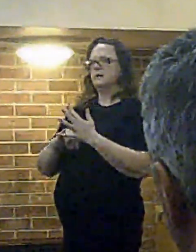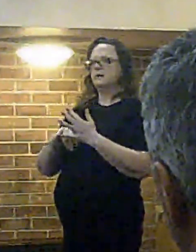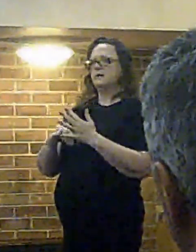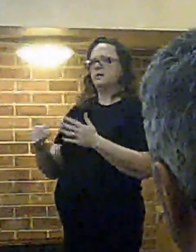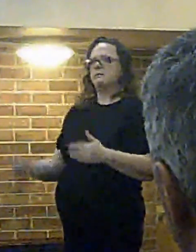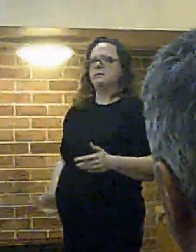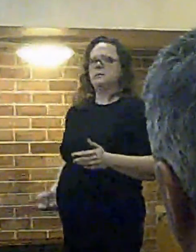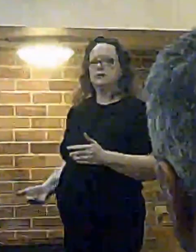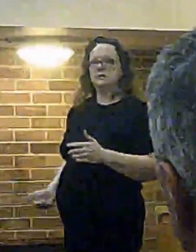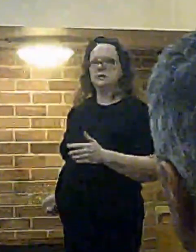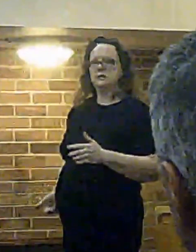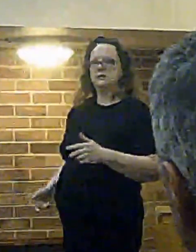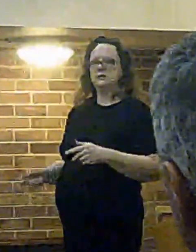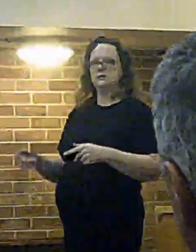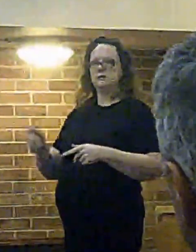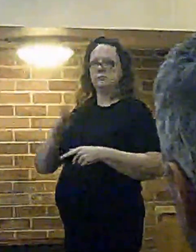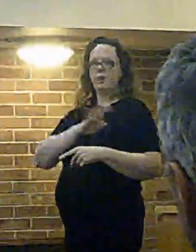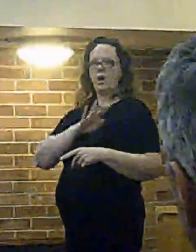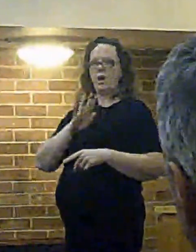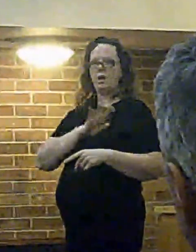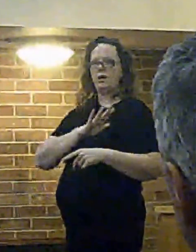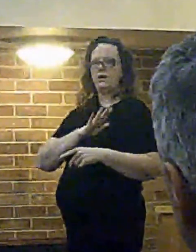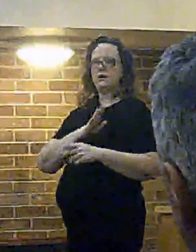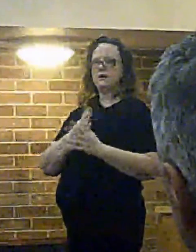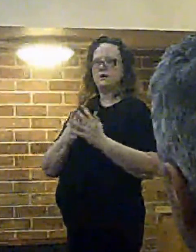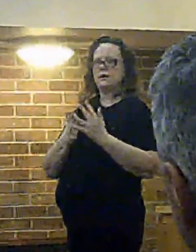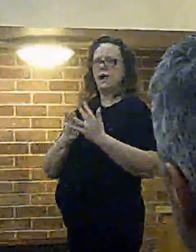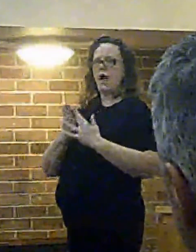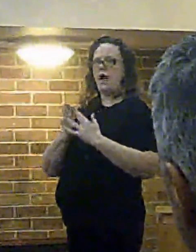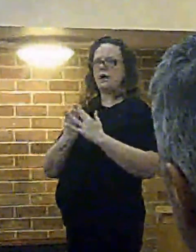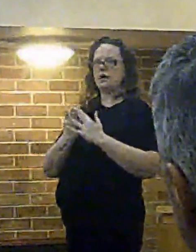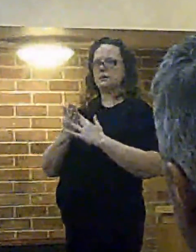Arrowbrook Road. So it's access is actually very close.